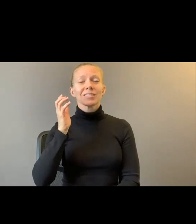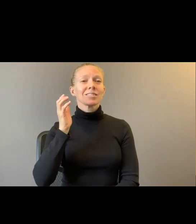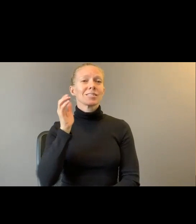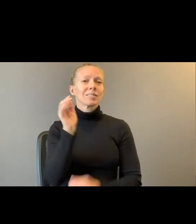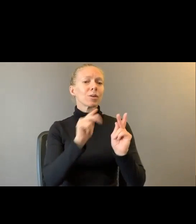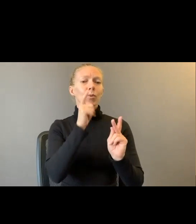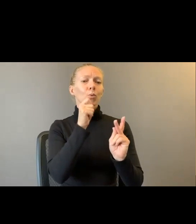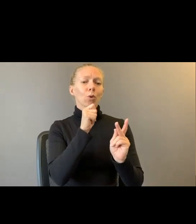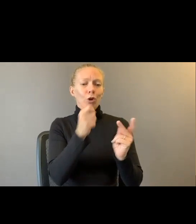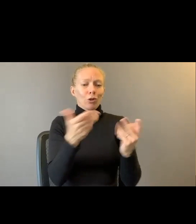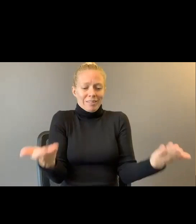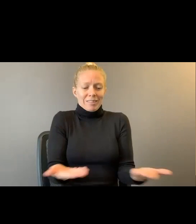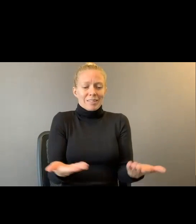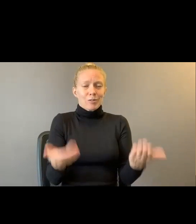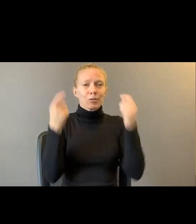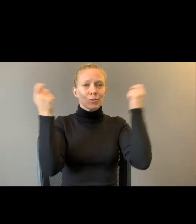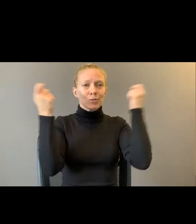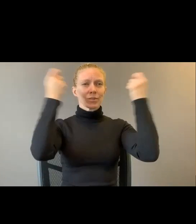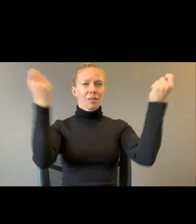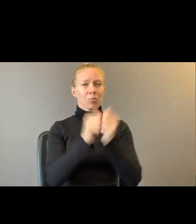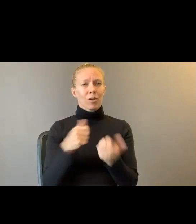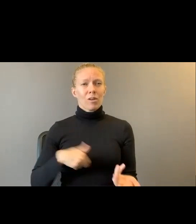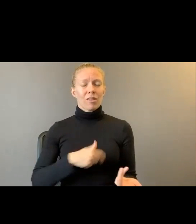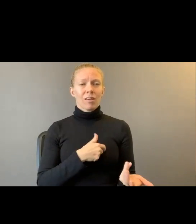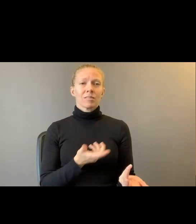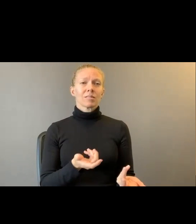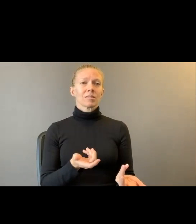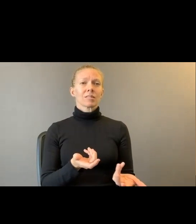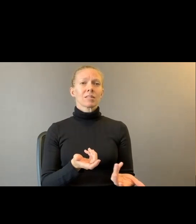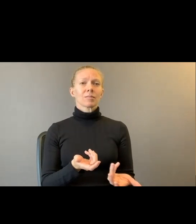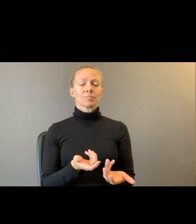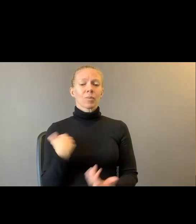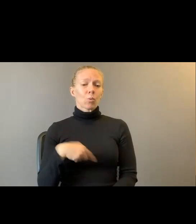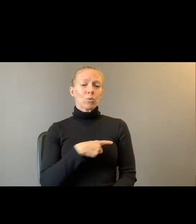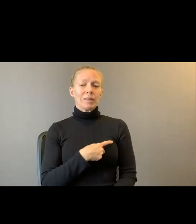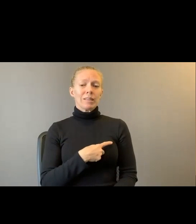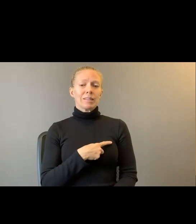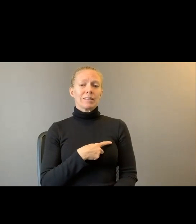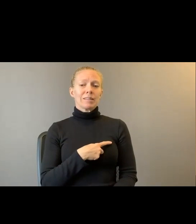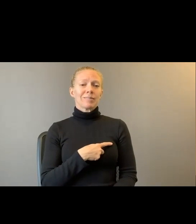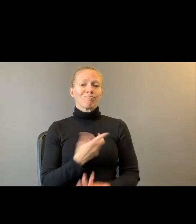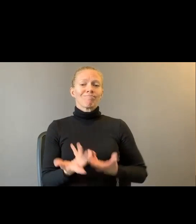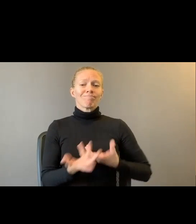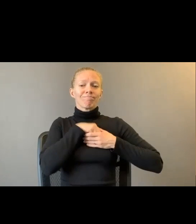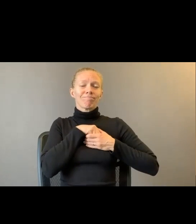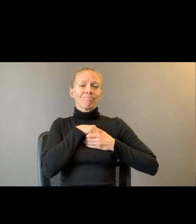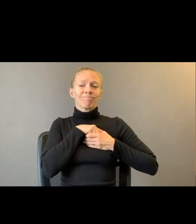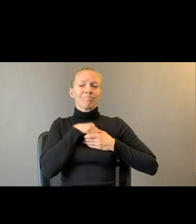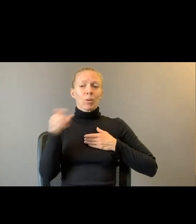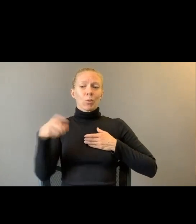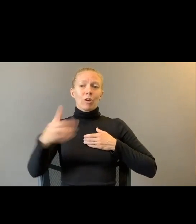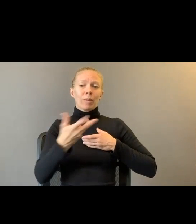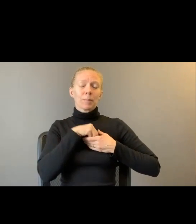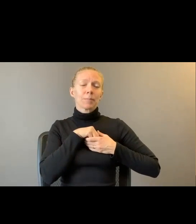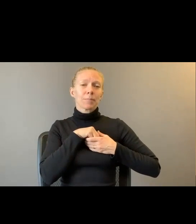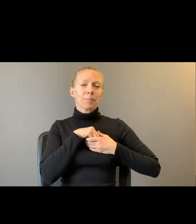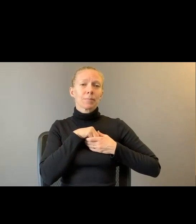to celebrate that time with us, wherever we are, you know, we carry them. Um, but I'm, just, I'm thinking